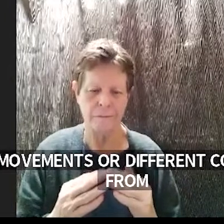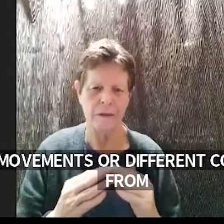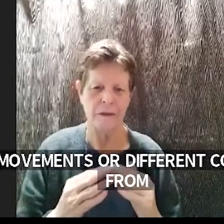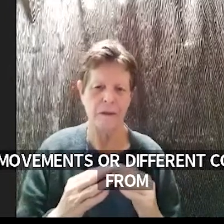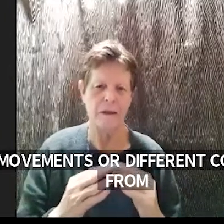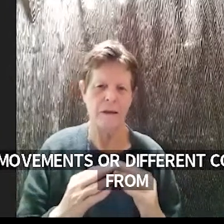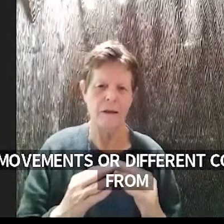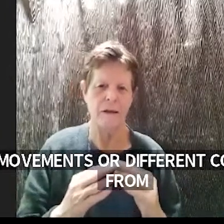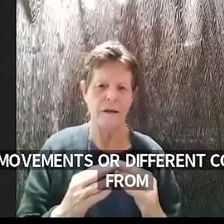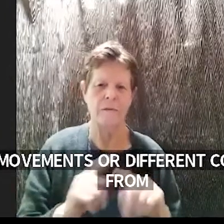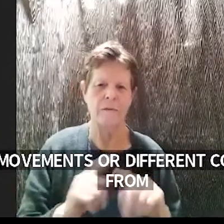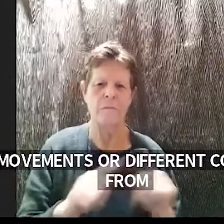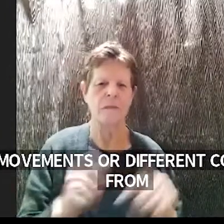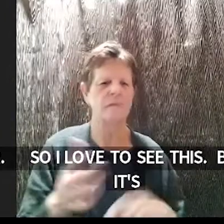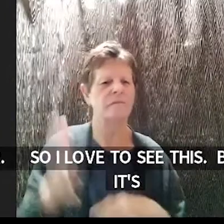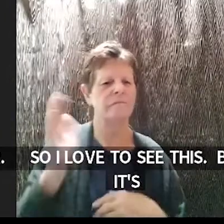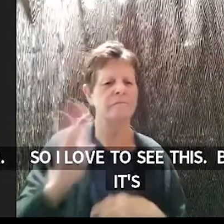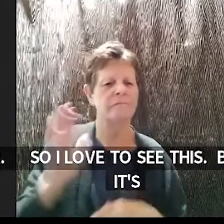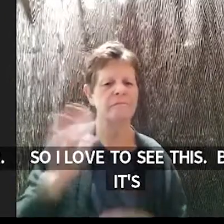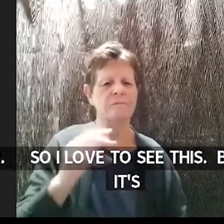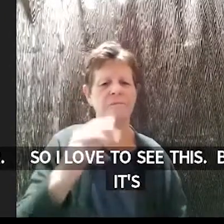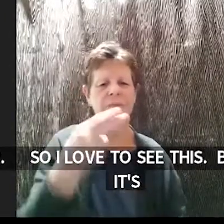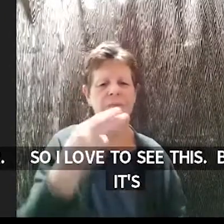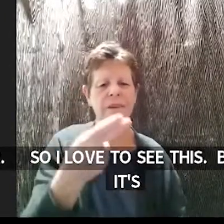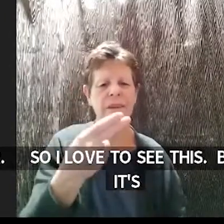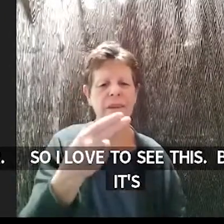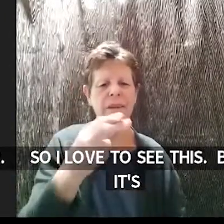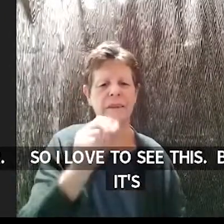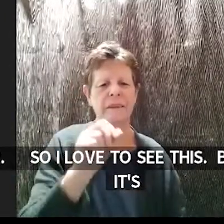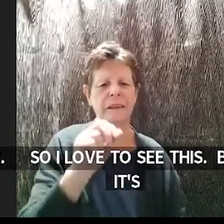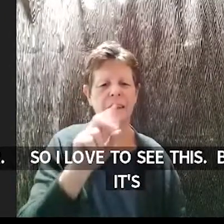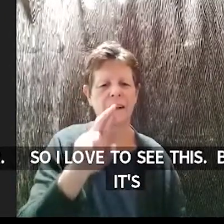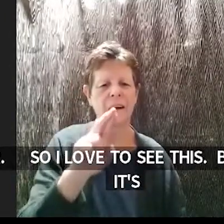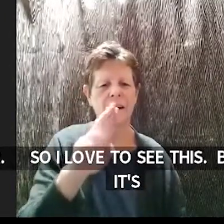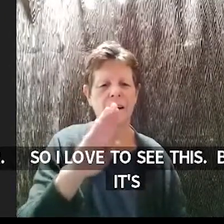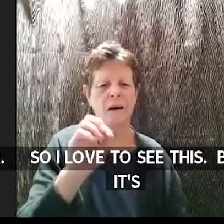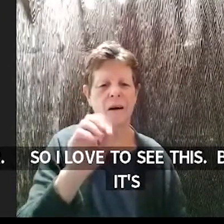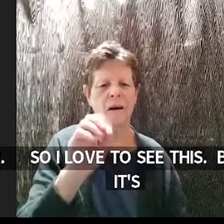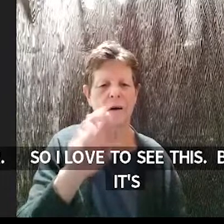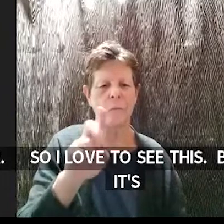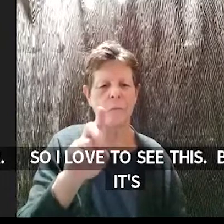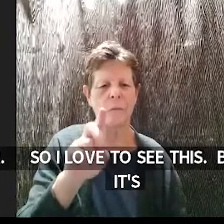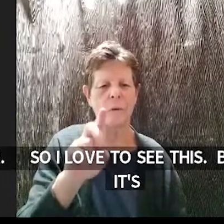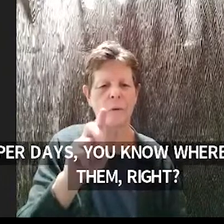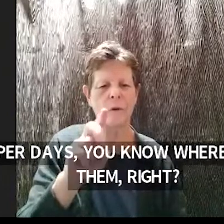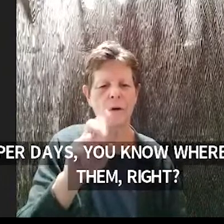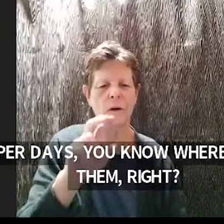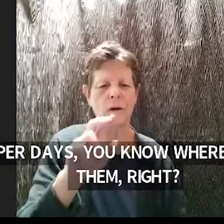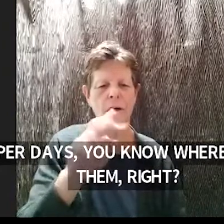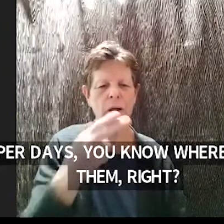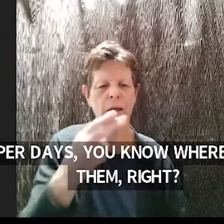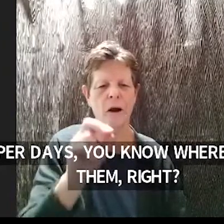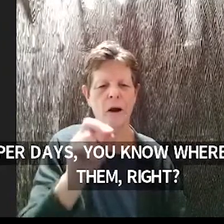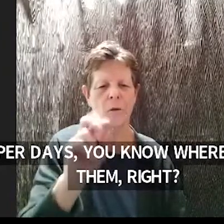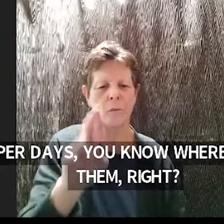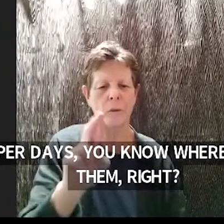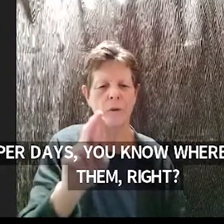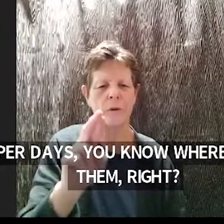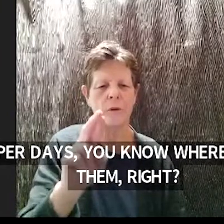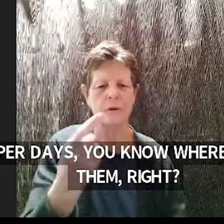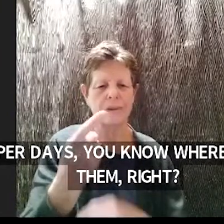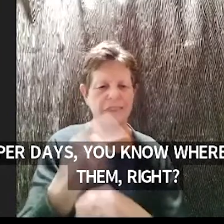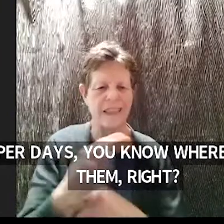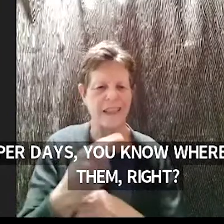the harper days you just you know where you stood with with them right like he hates you and he's just gonna tell you that um